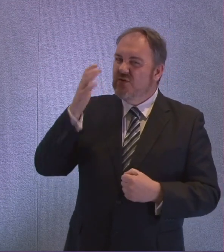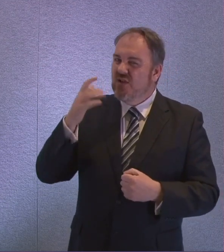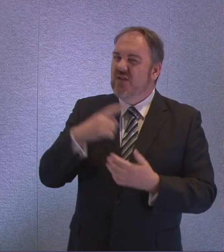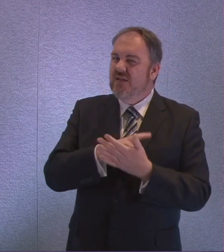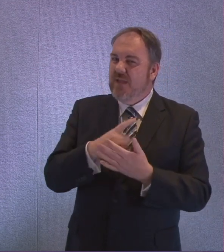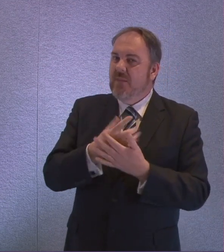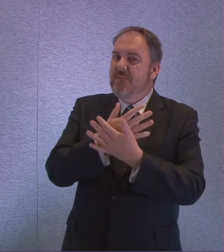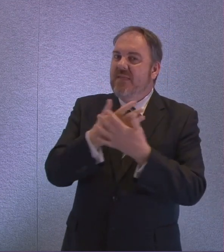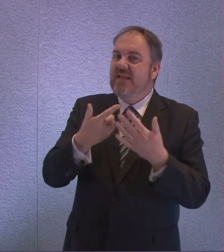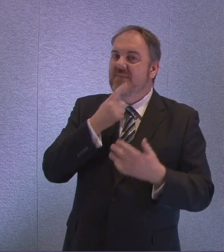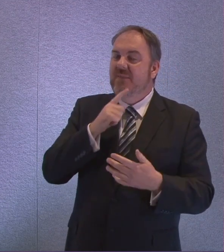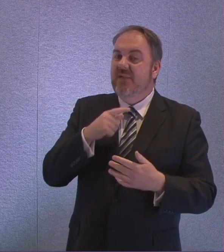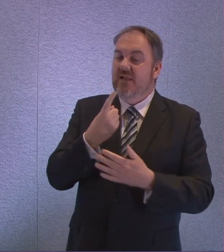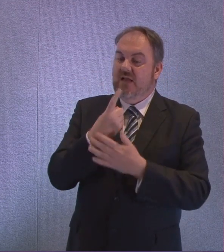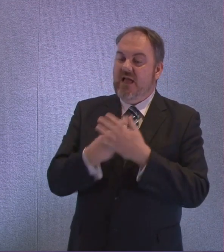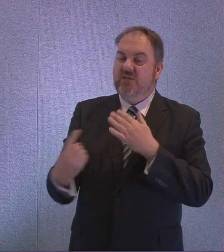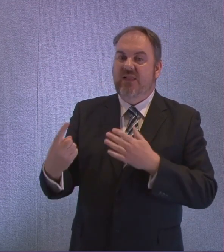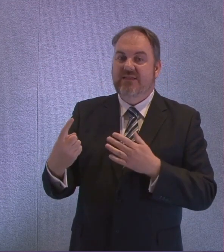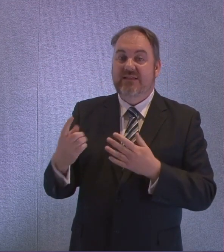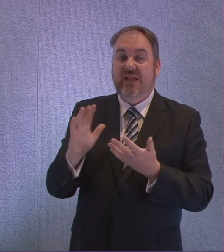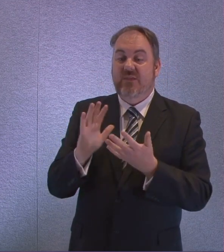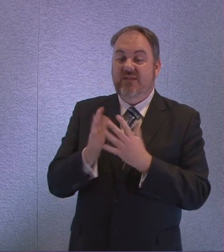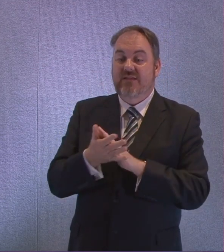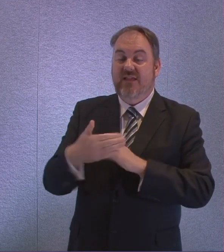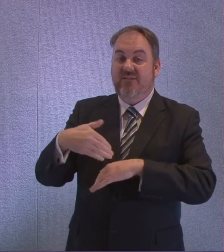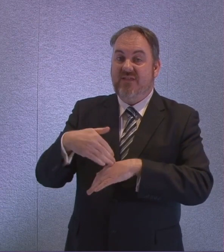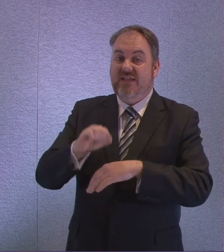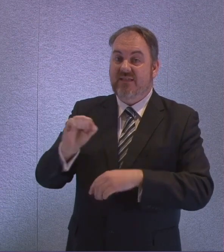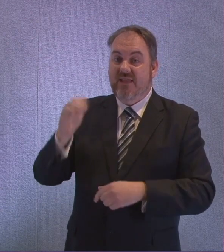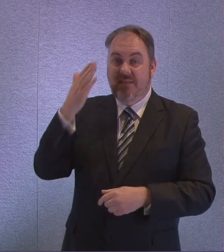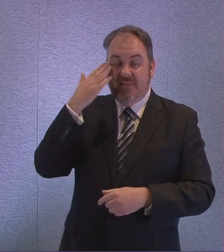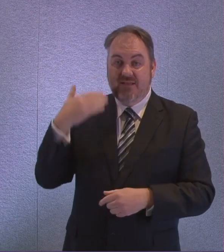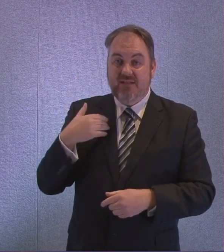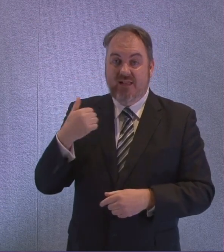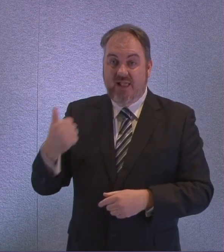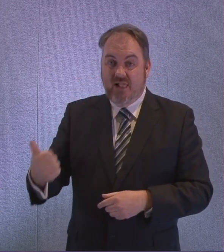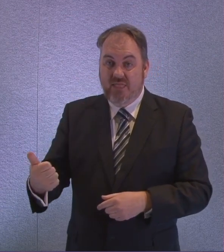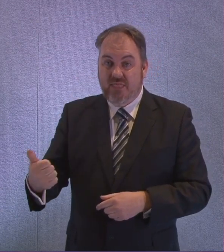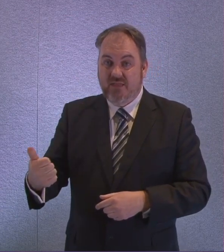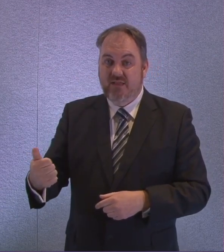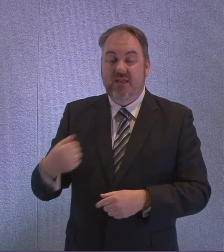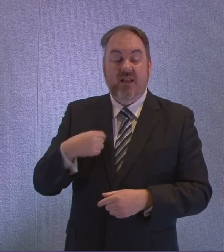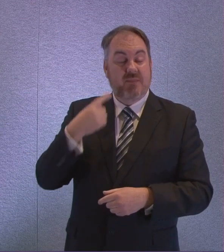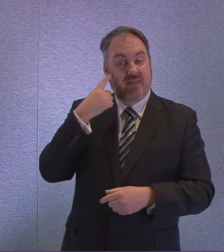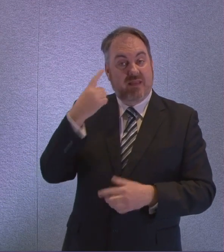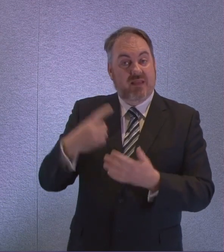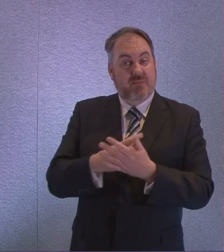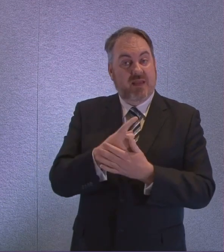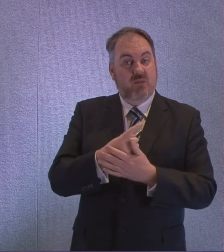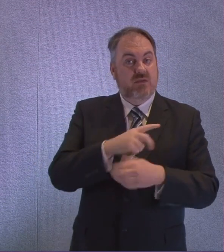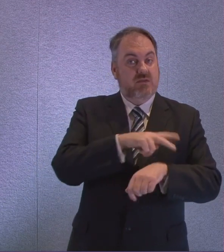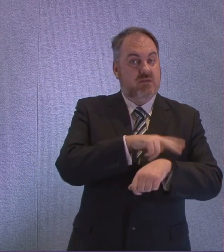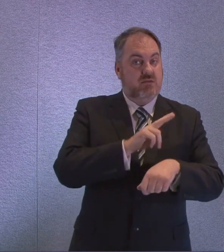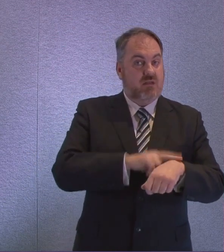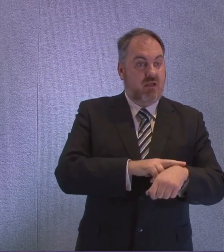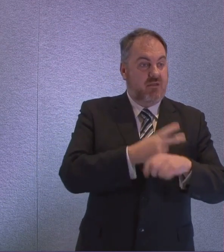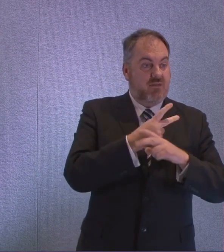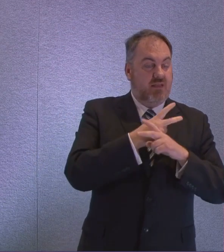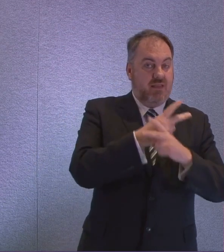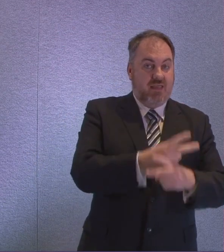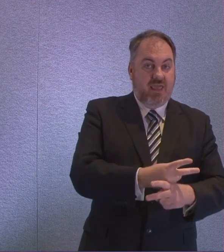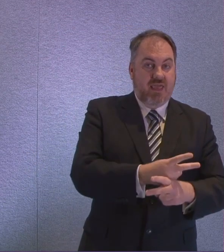isolation and I'm concerned about the trauma that health and social care workers are being exposed to